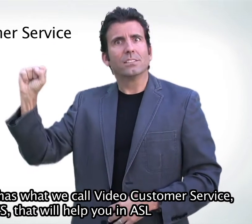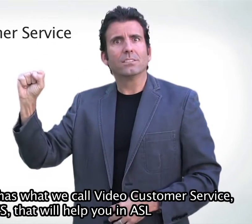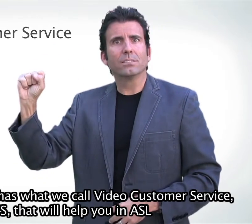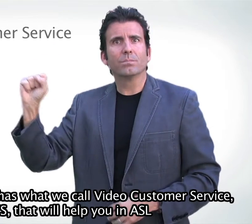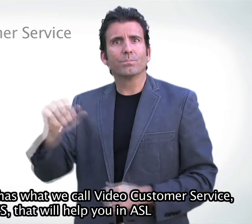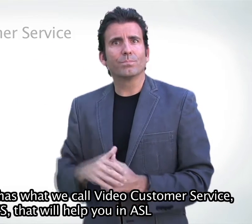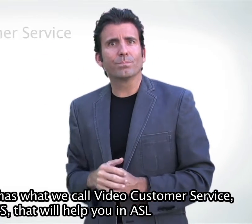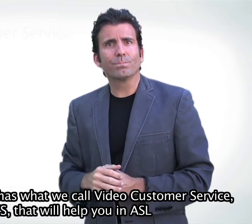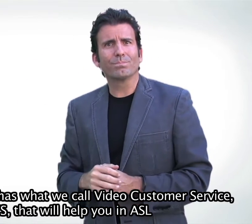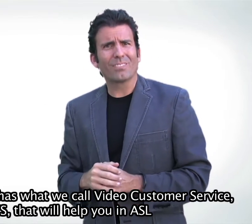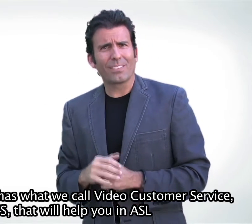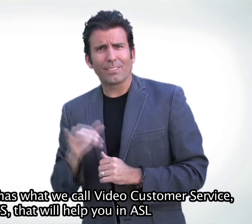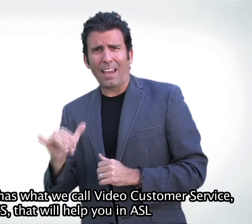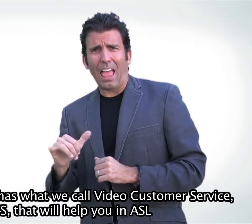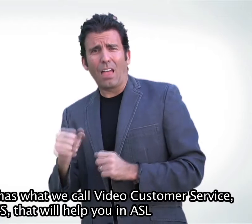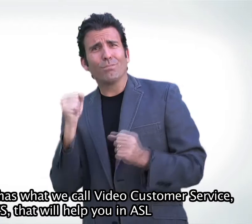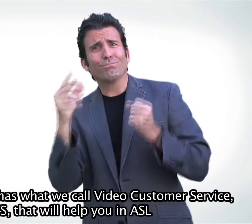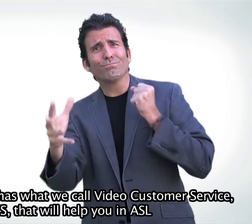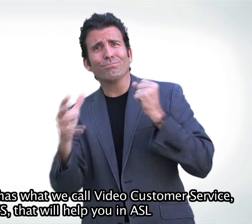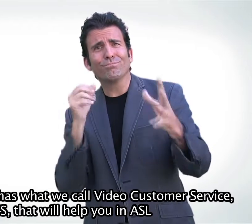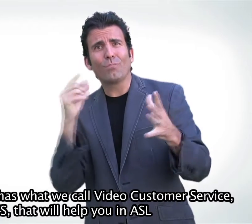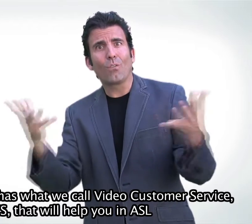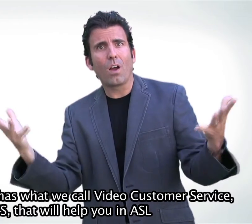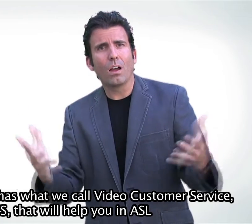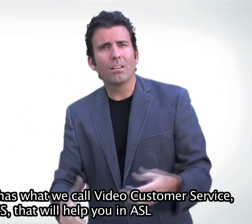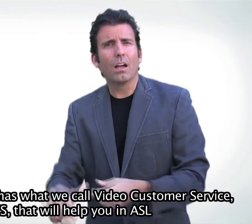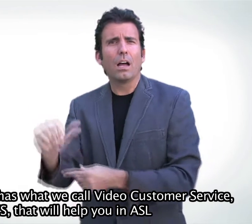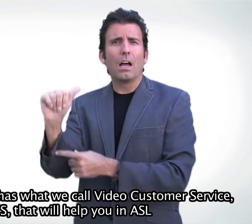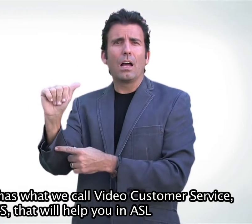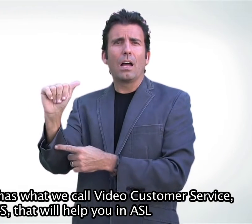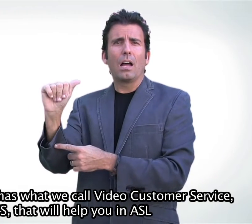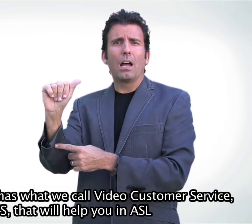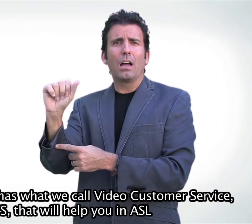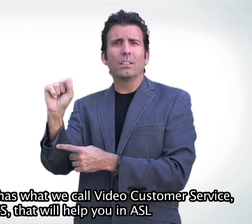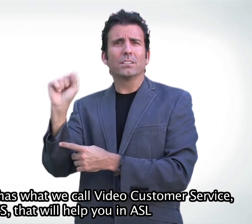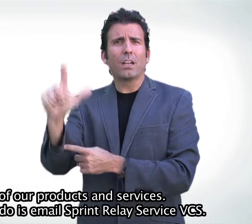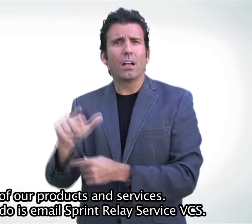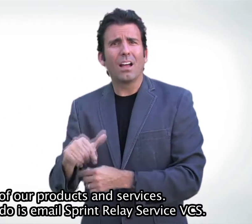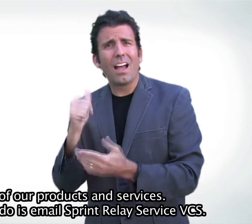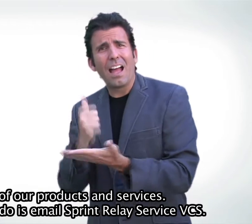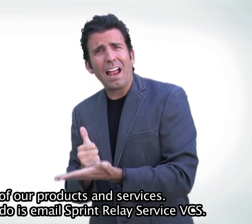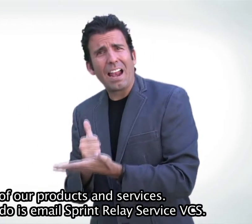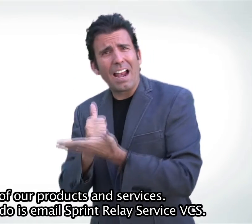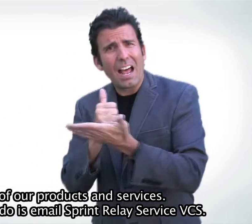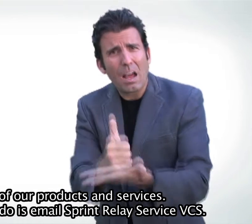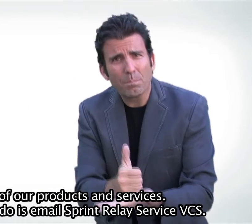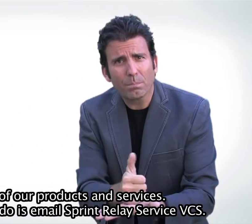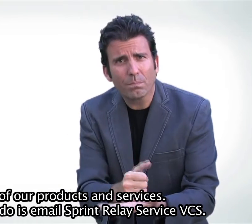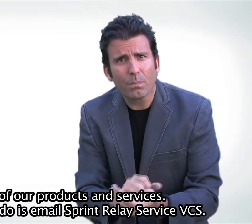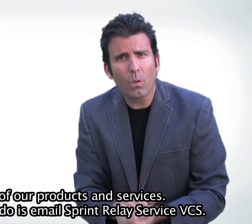And VCS will help you in ASL with any of our products and services.